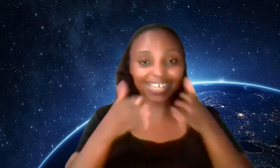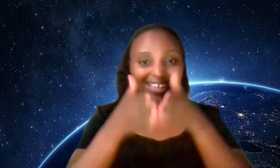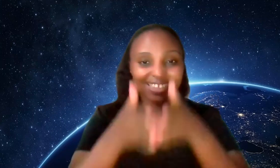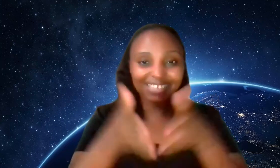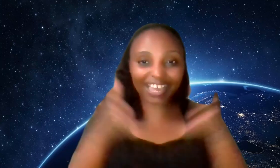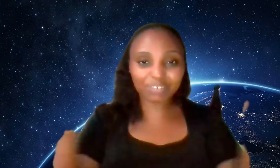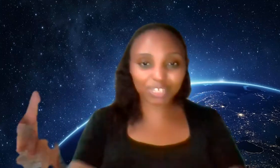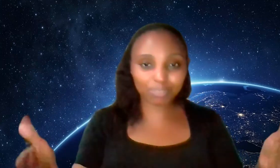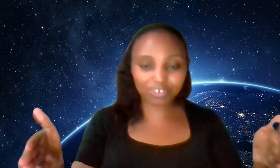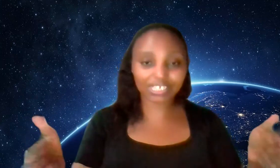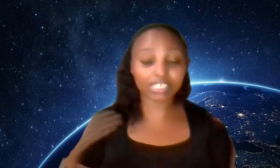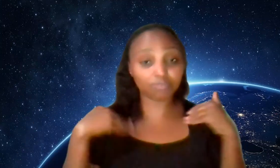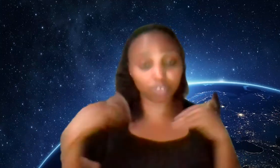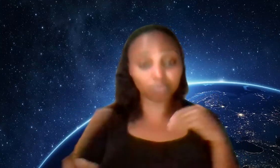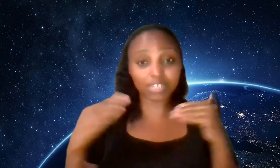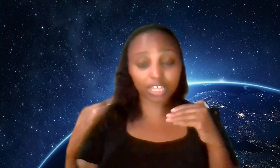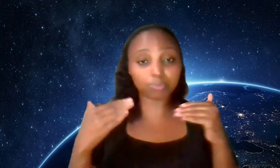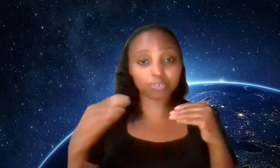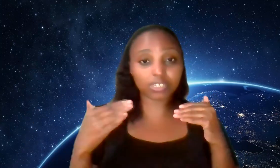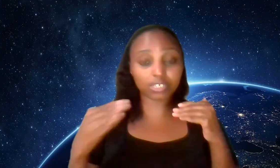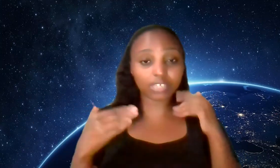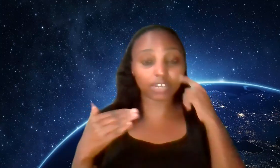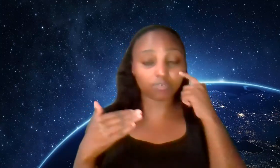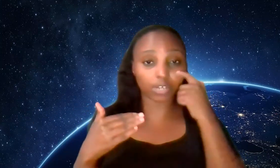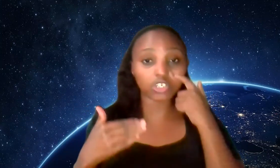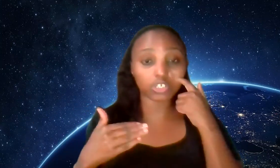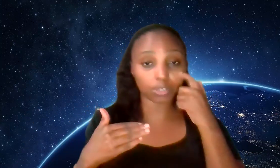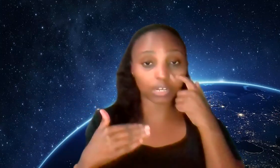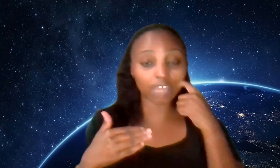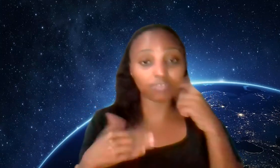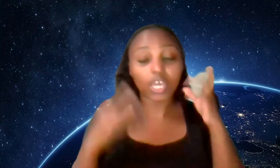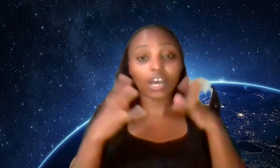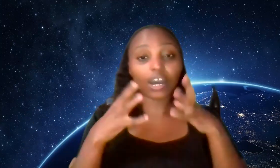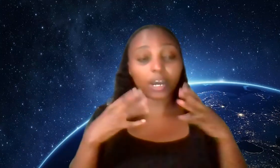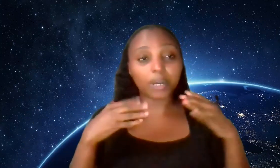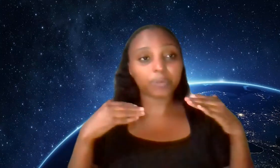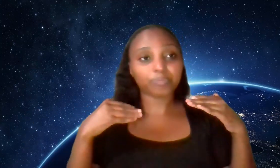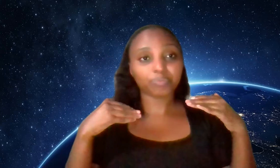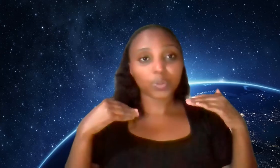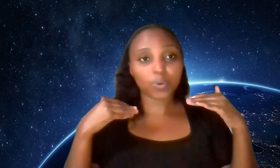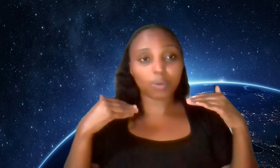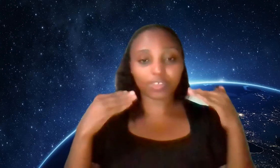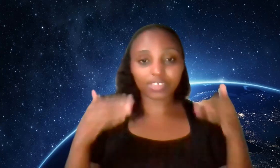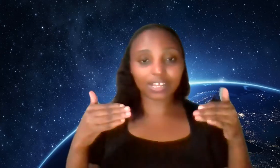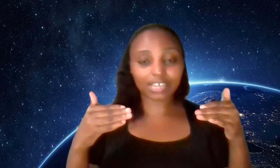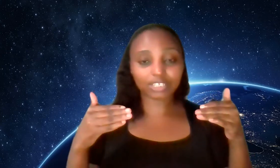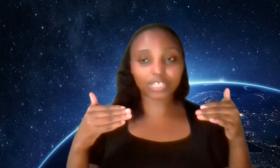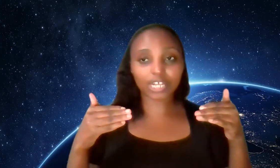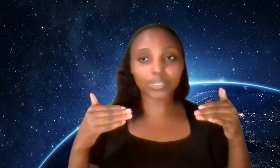this kind of experiences if you've been experiencing this kind of connections in your life um one thing I'd like to tell you